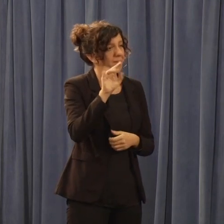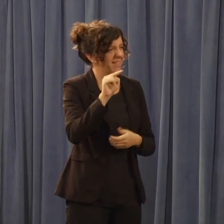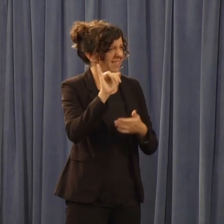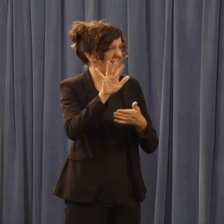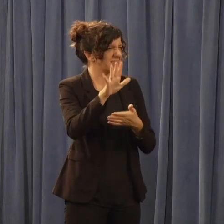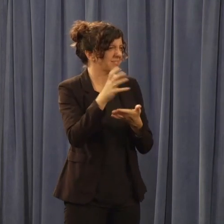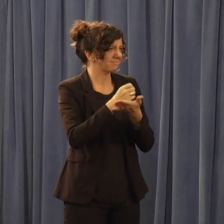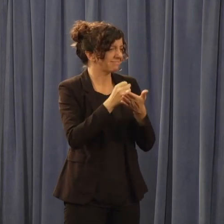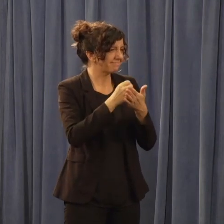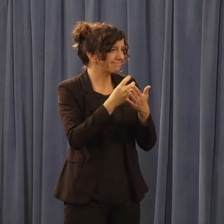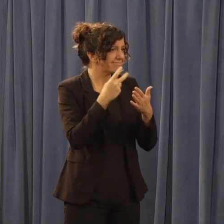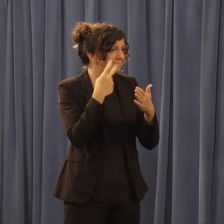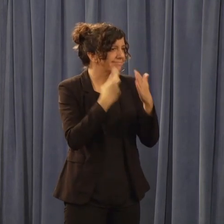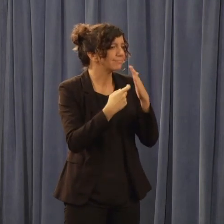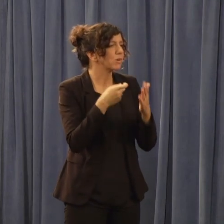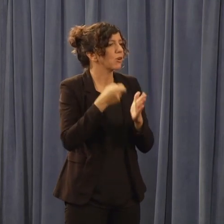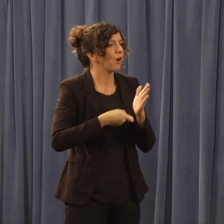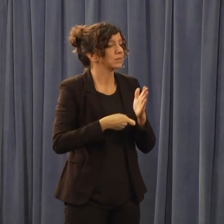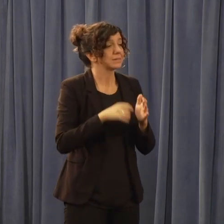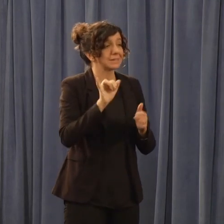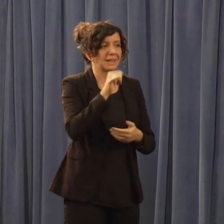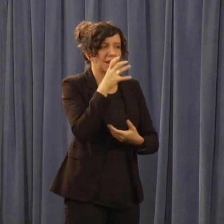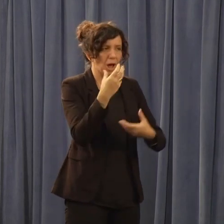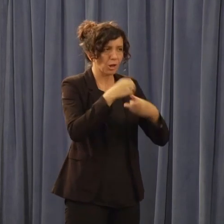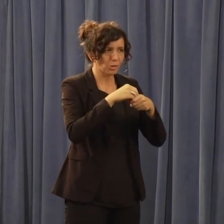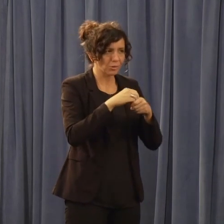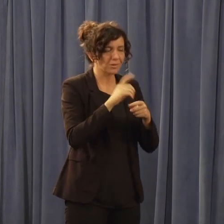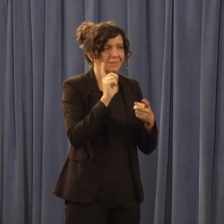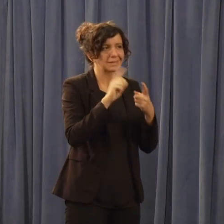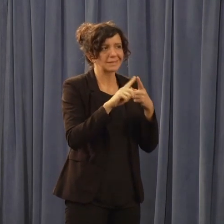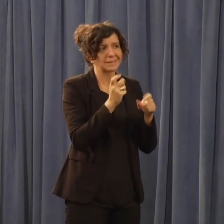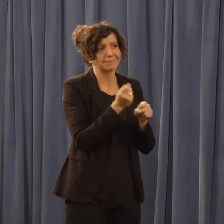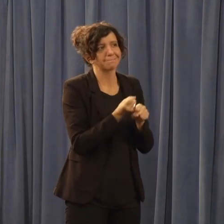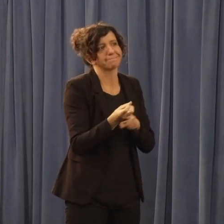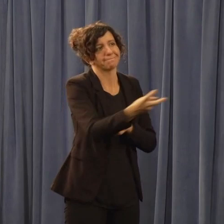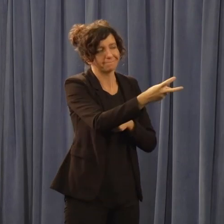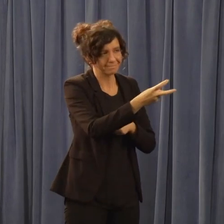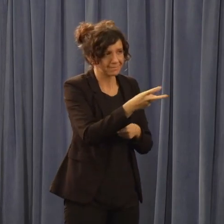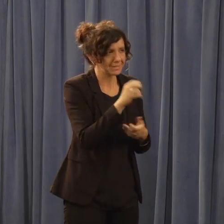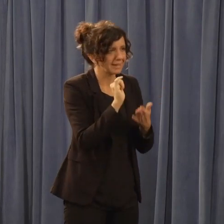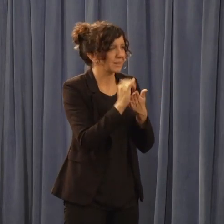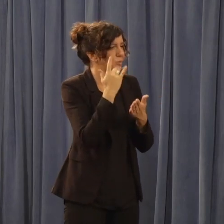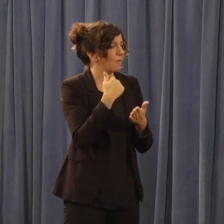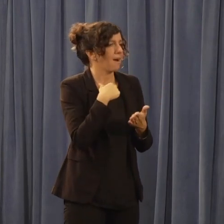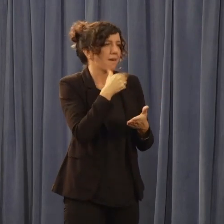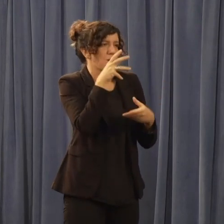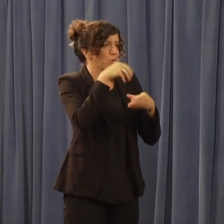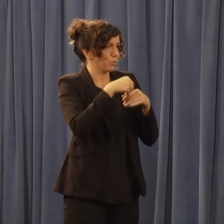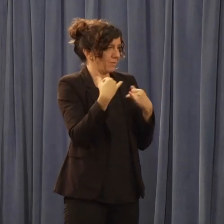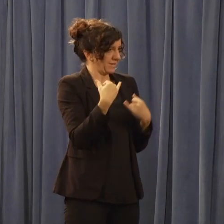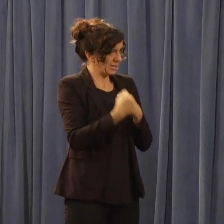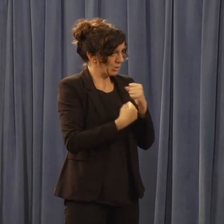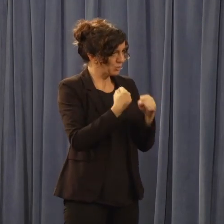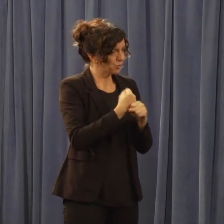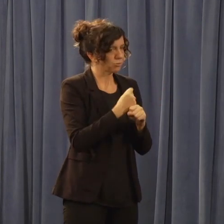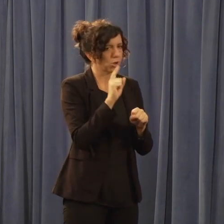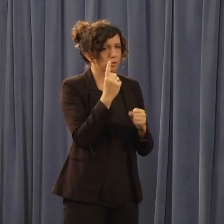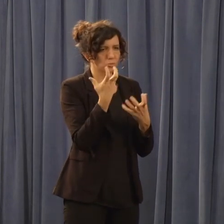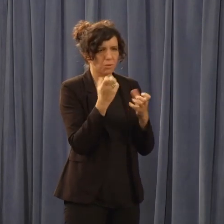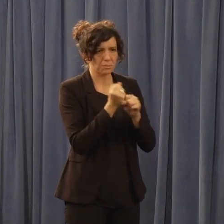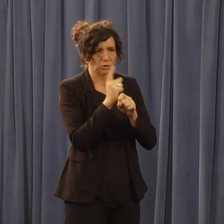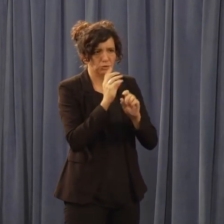um, included until 22 23. That's the reason we could not in good conscience include it. I just want to make that, uh,